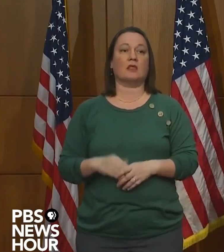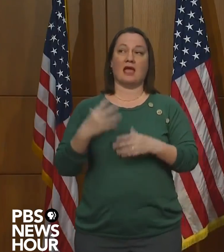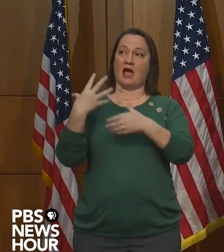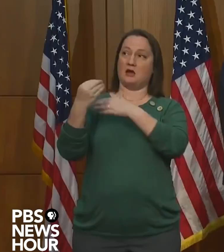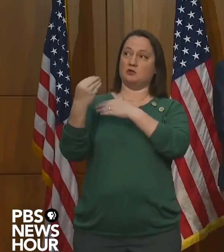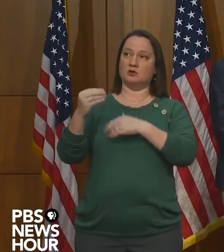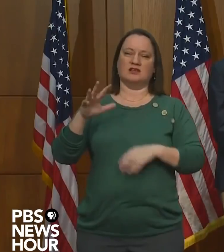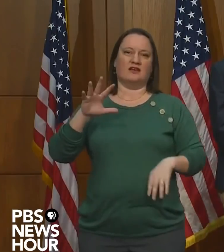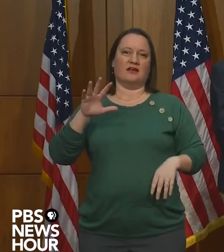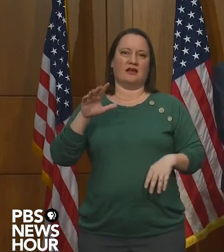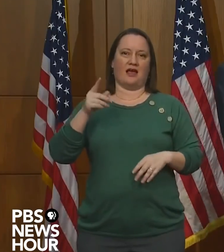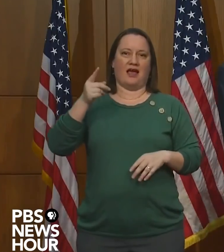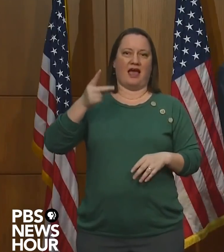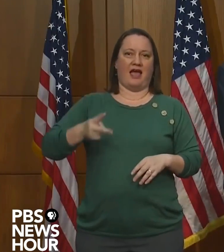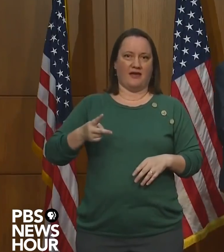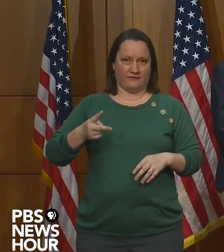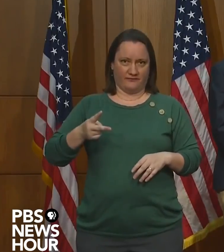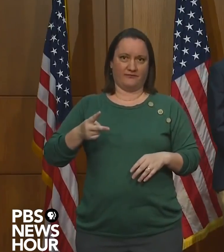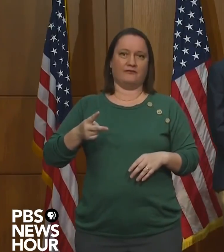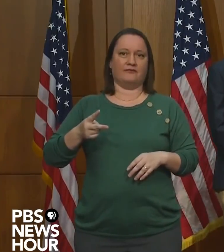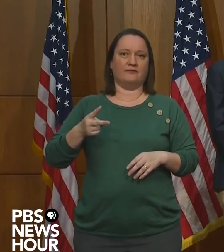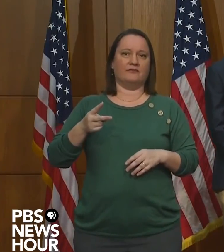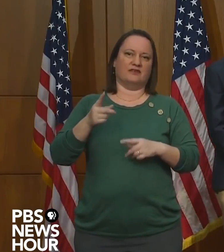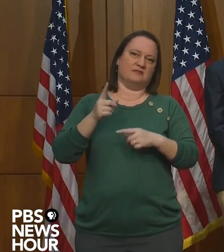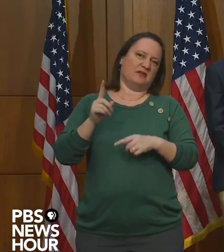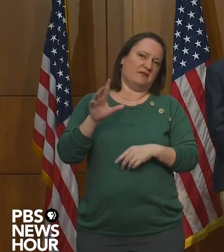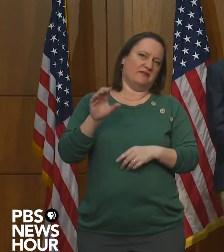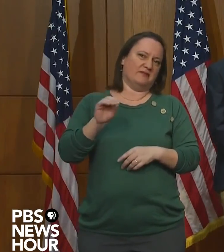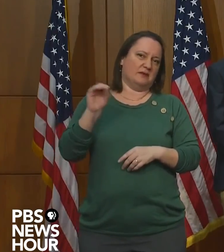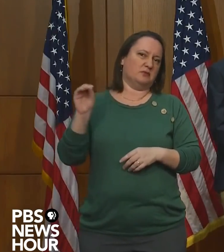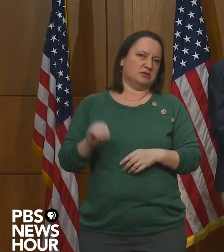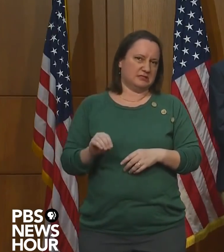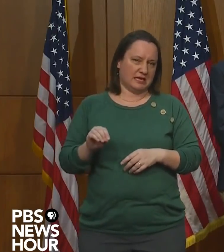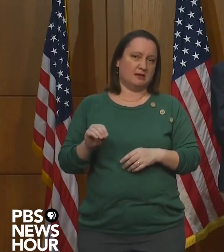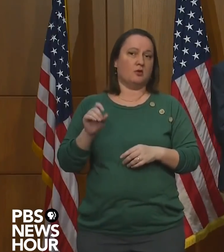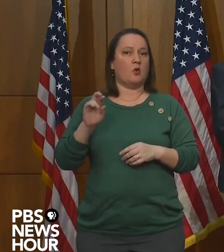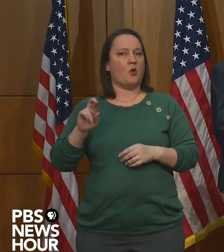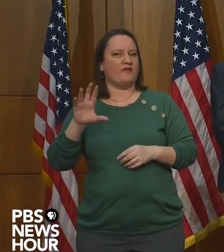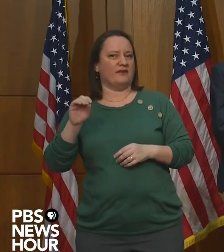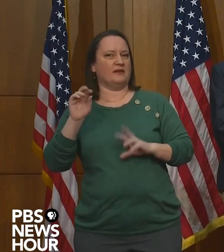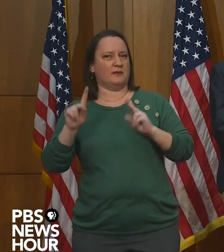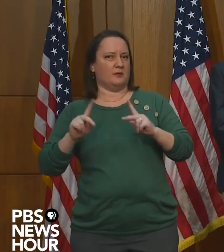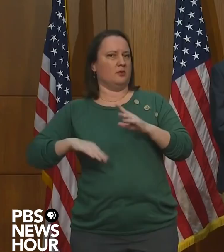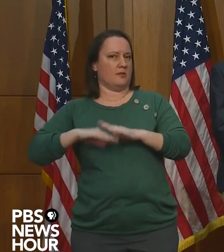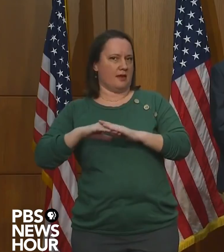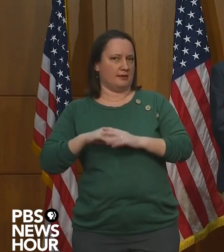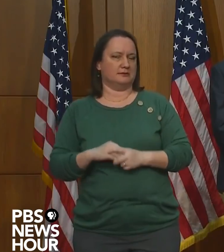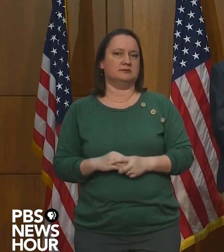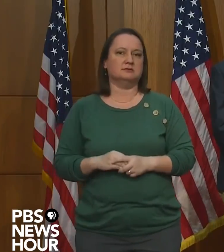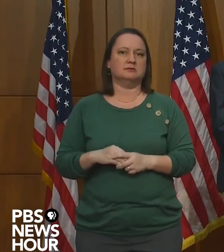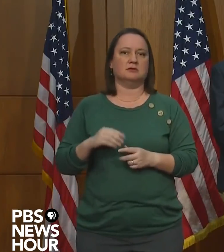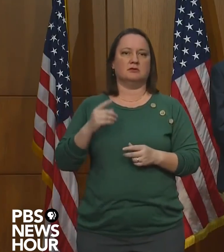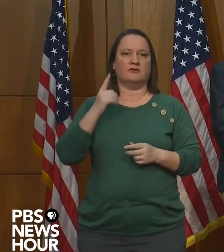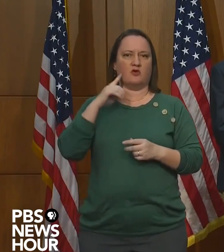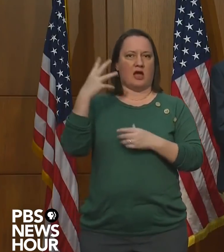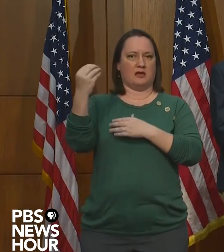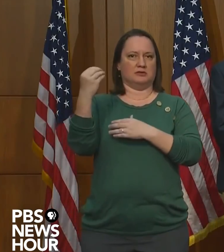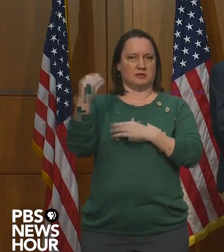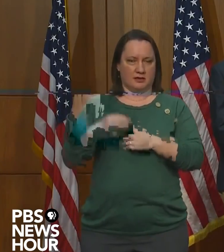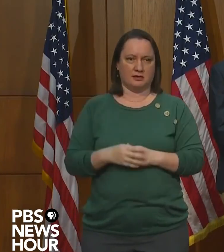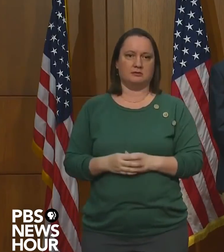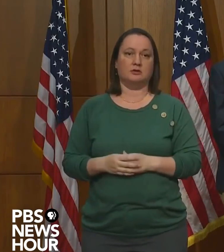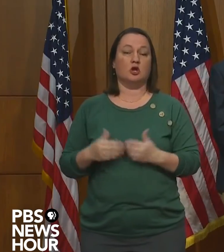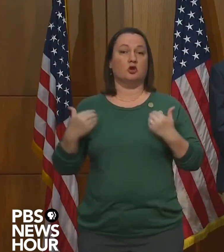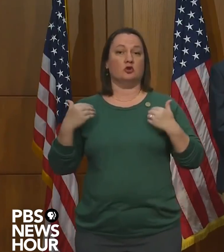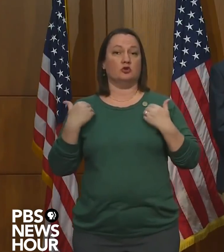50% capacity or 50 people, whichever is less for youth sports. And this is, I think, on the phone a couple days ago with a group of folks